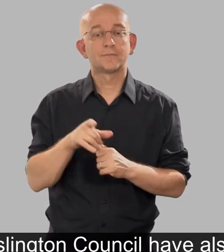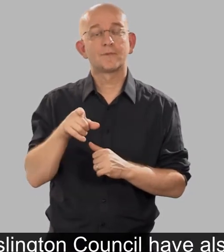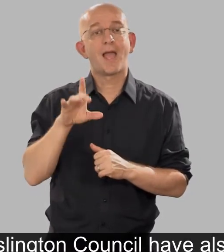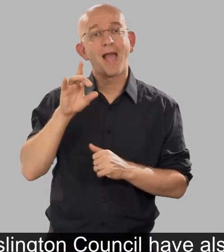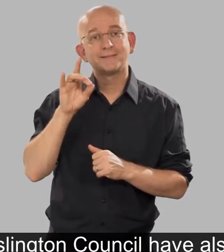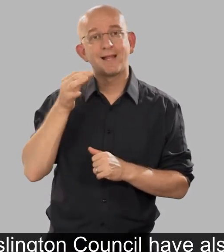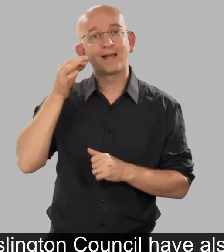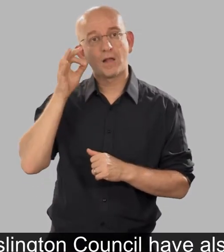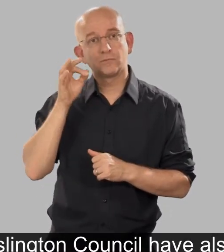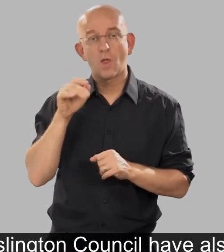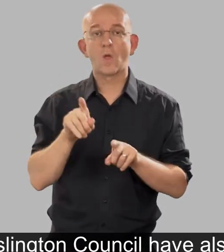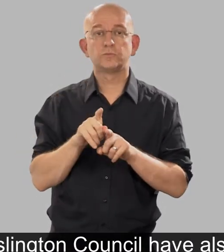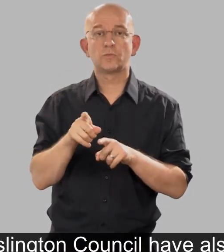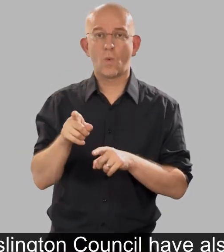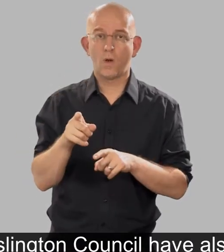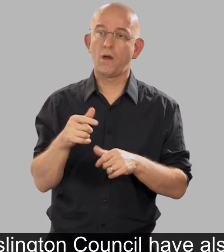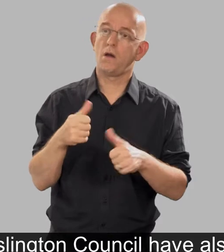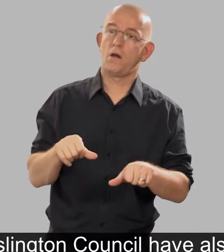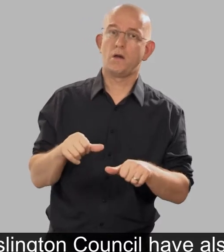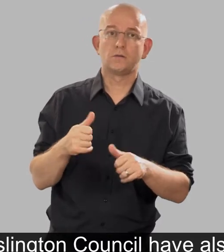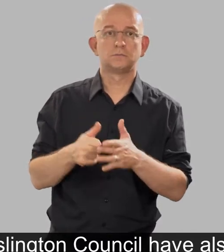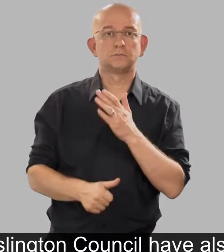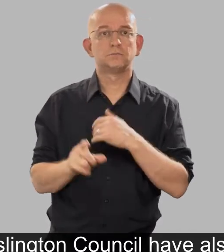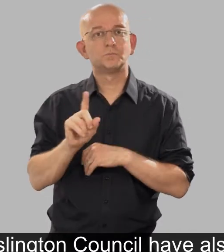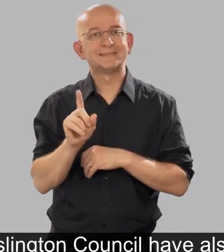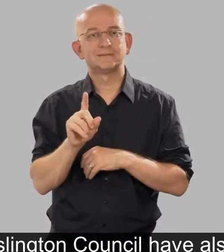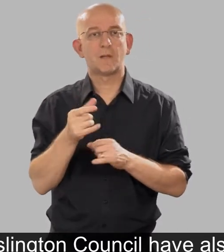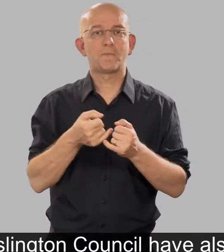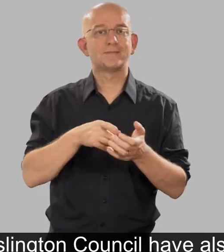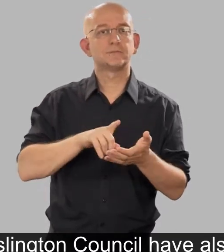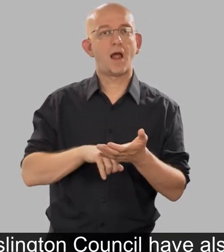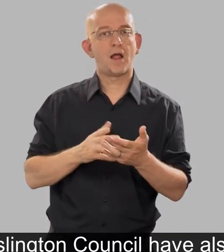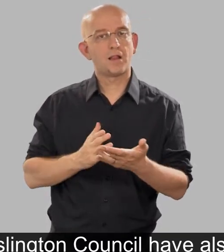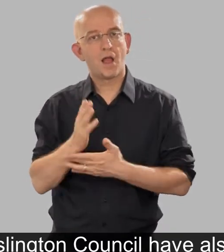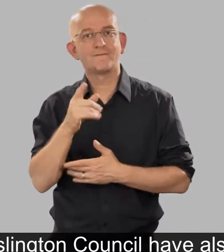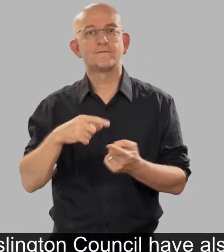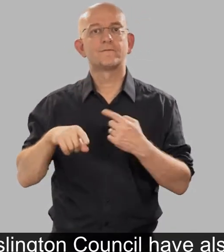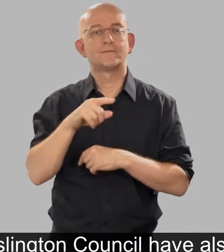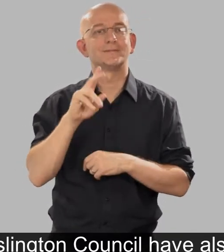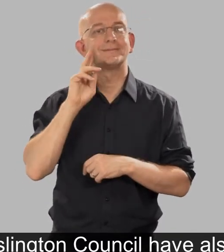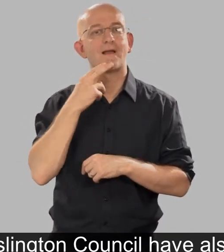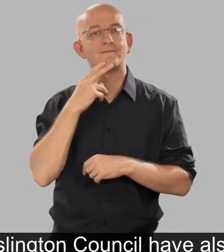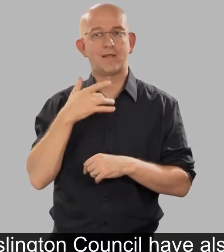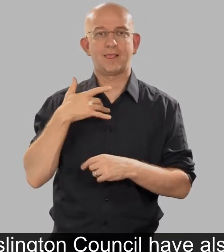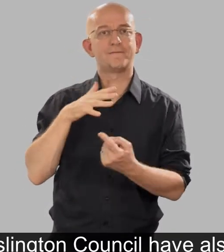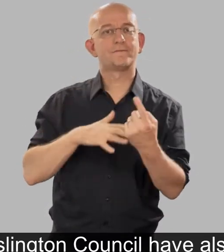Islington Council have also introduced BSL Live for deaf residents